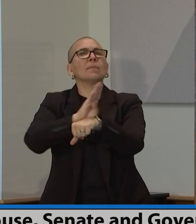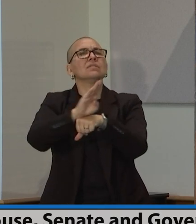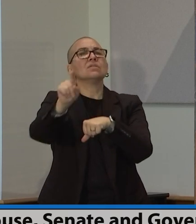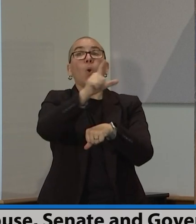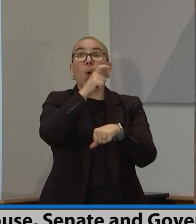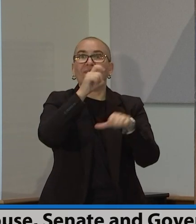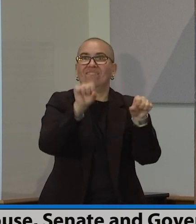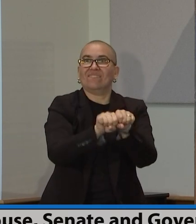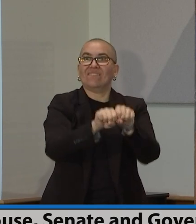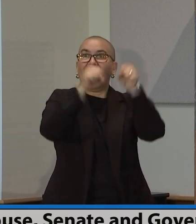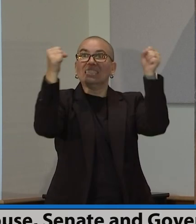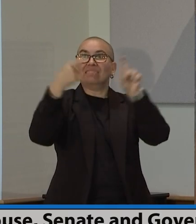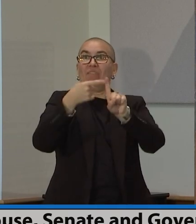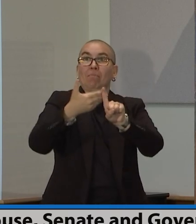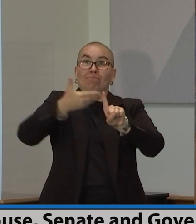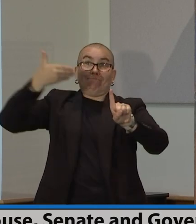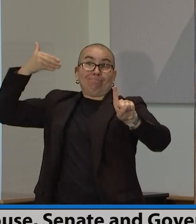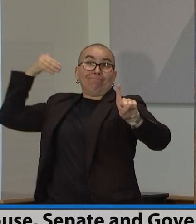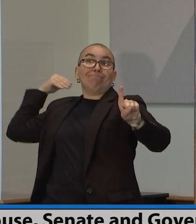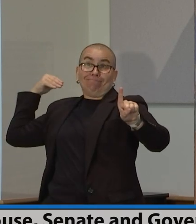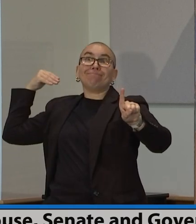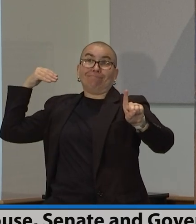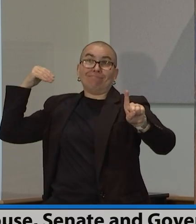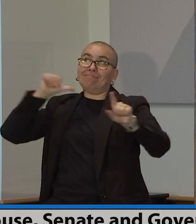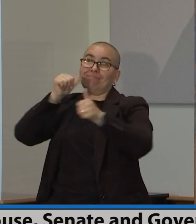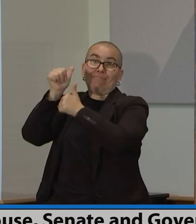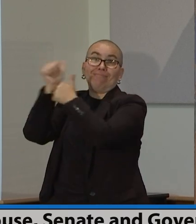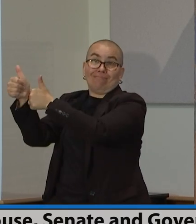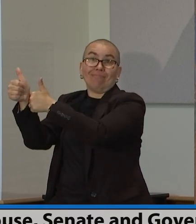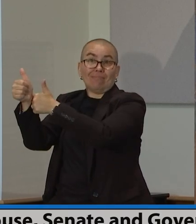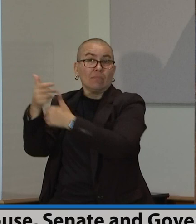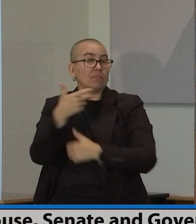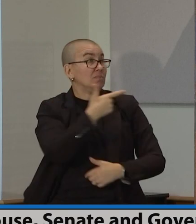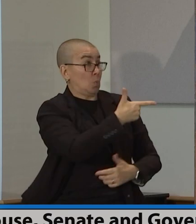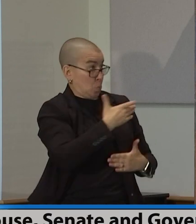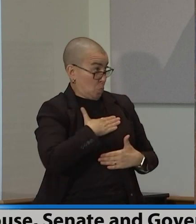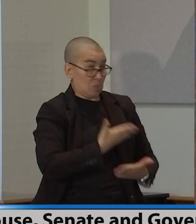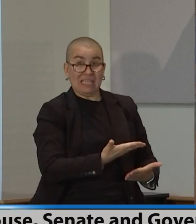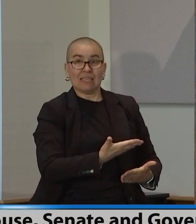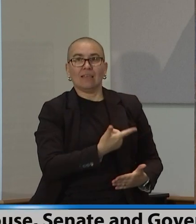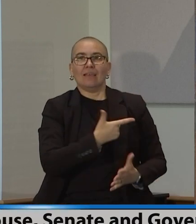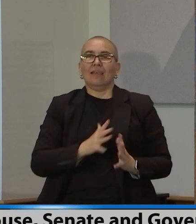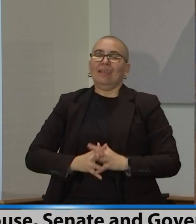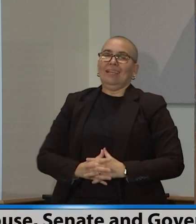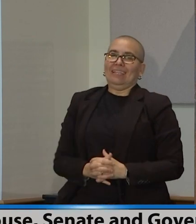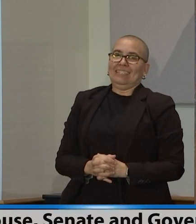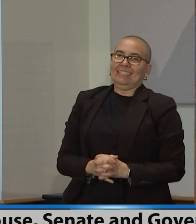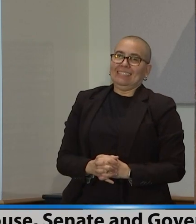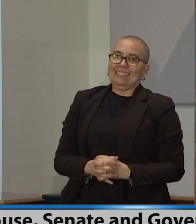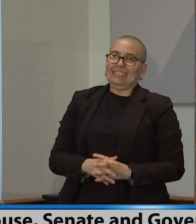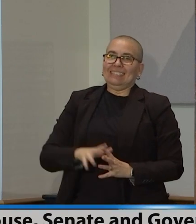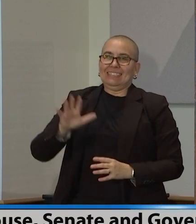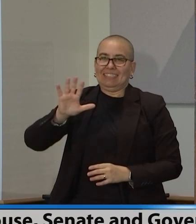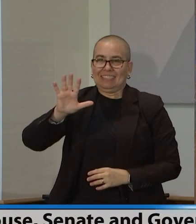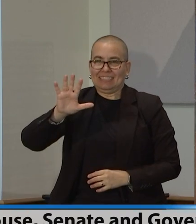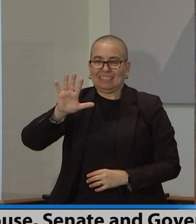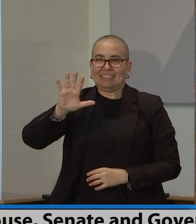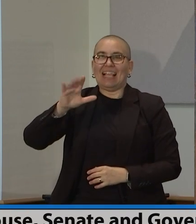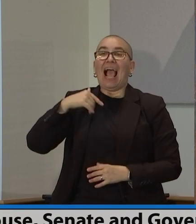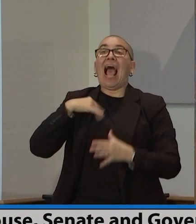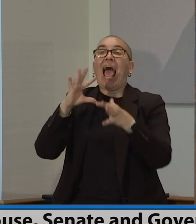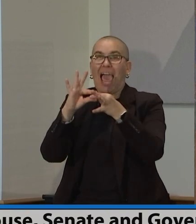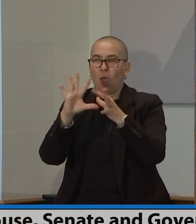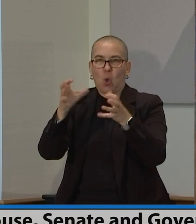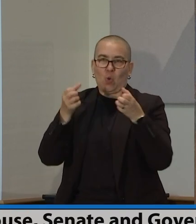Is that anything that you're... Senator mentioned that. Is that anything you're willing to do? We we took that back. I, I, I think again, that when people do